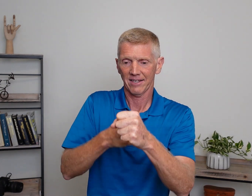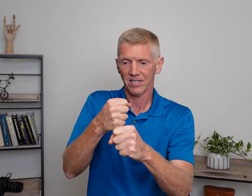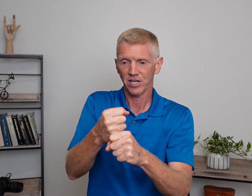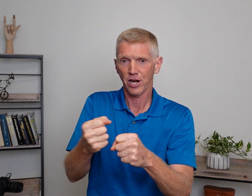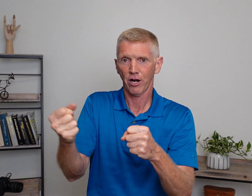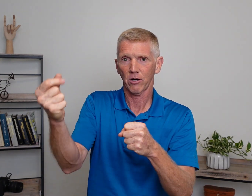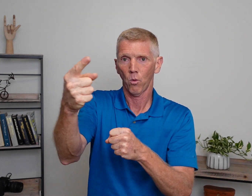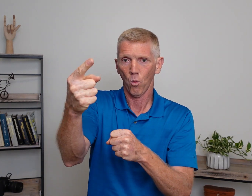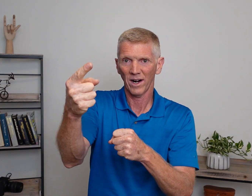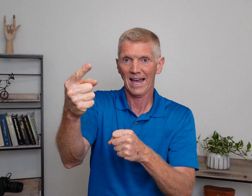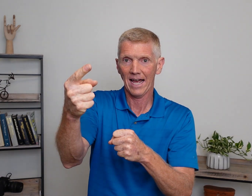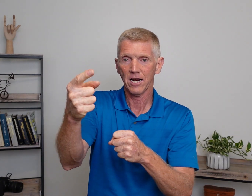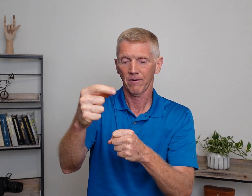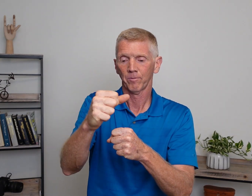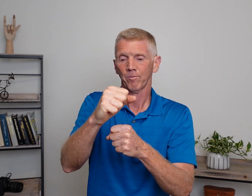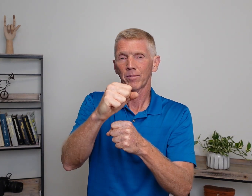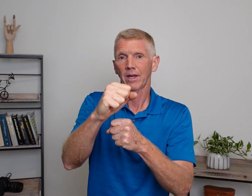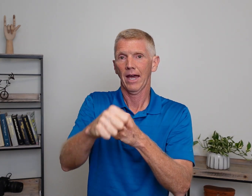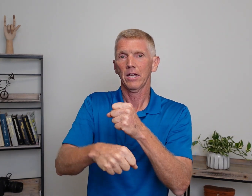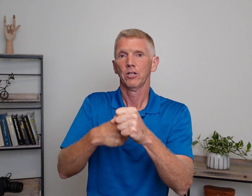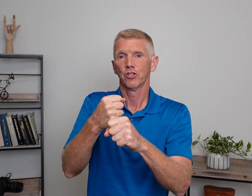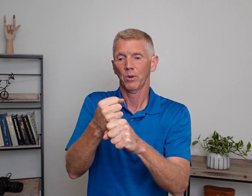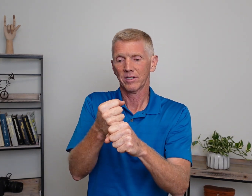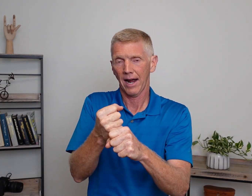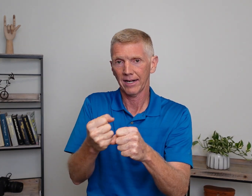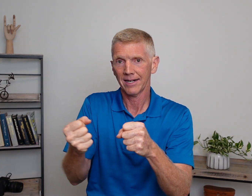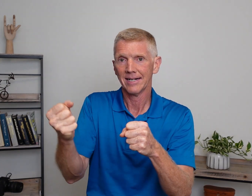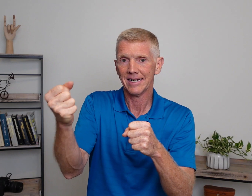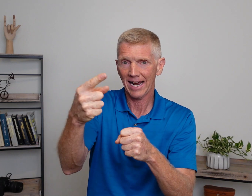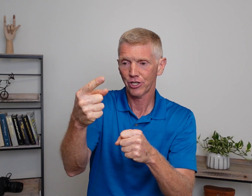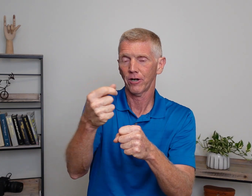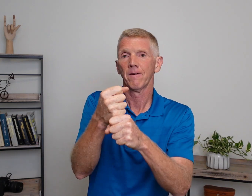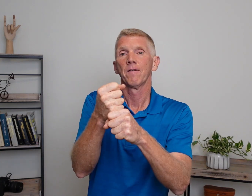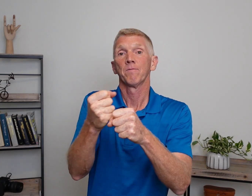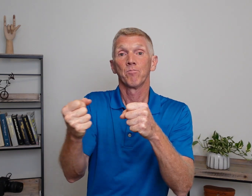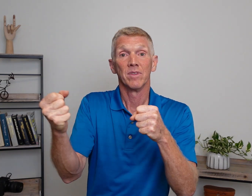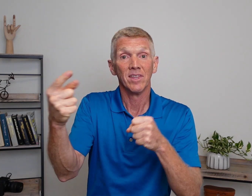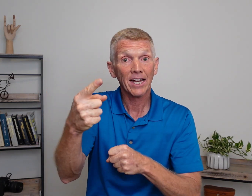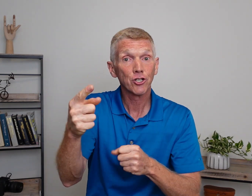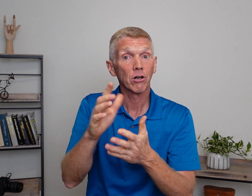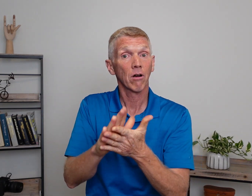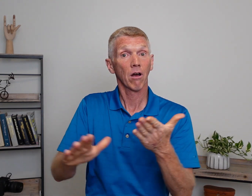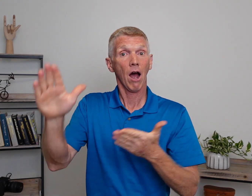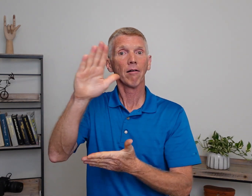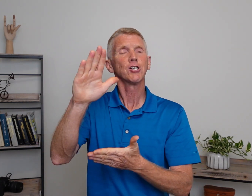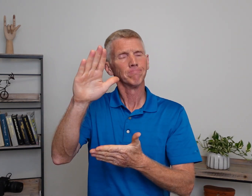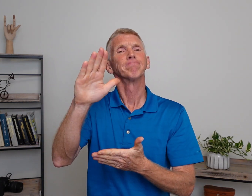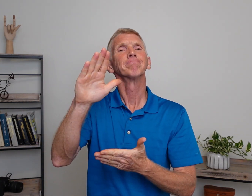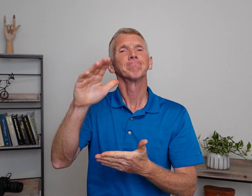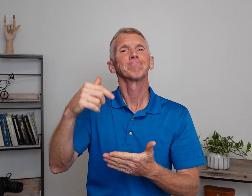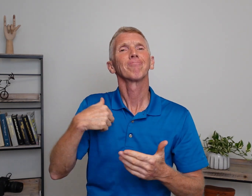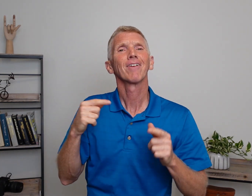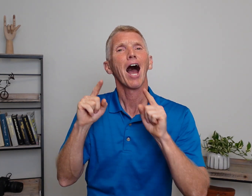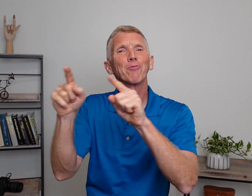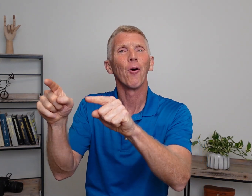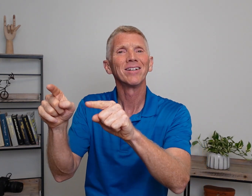year one ahead. Okay? So we sign it next year. Next year, college, I'm going.